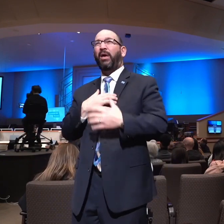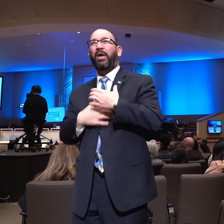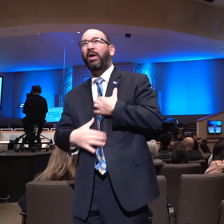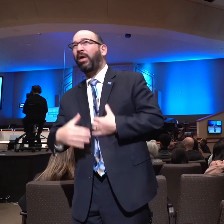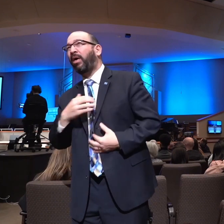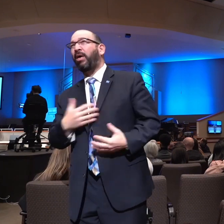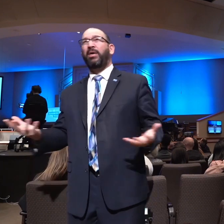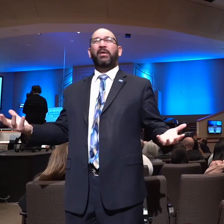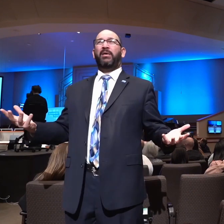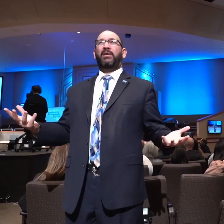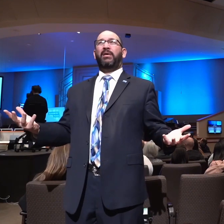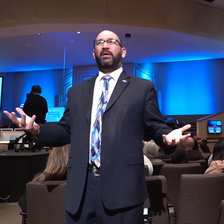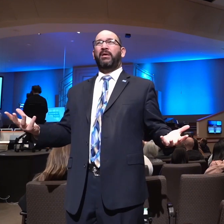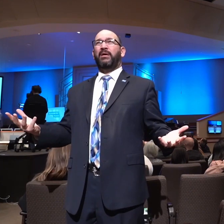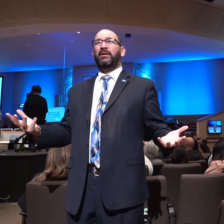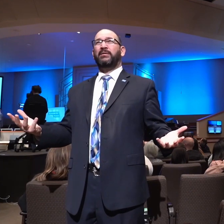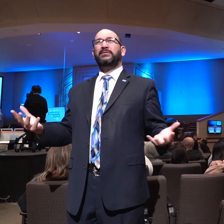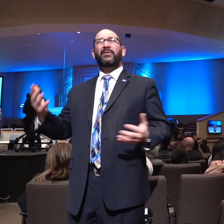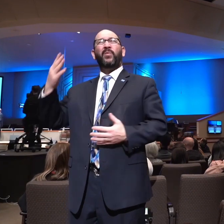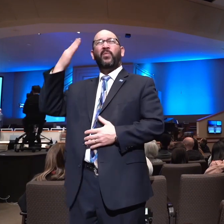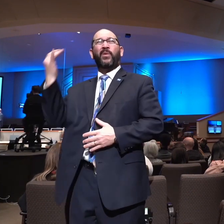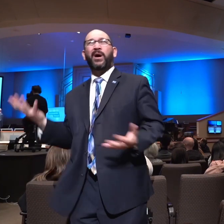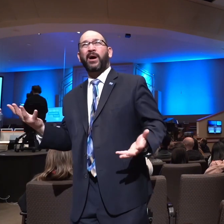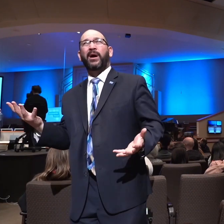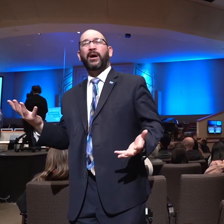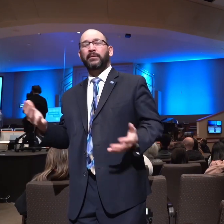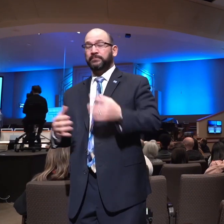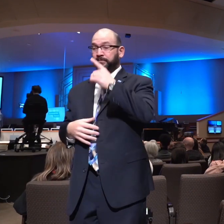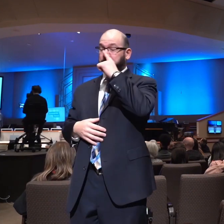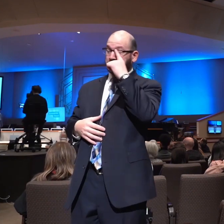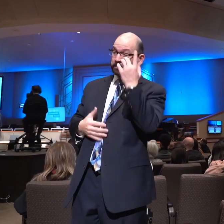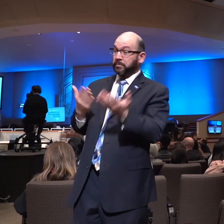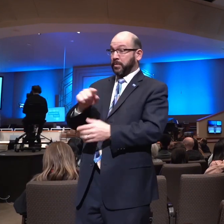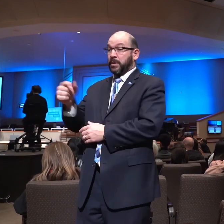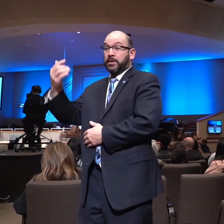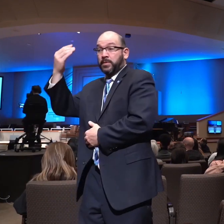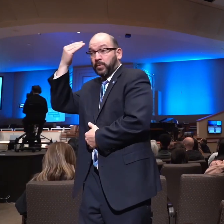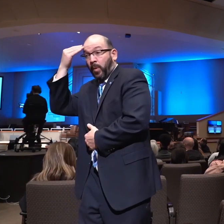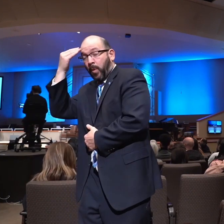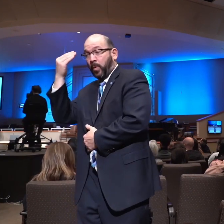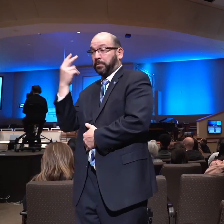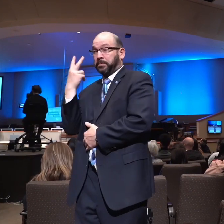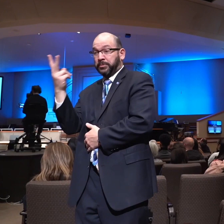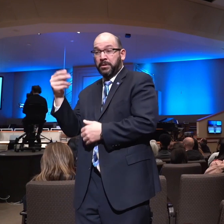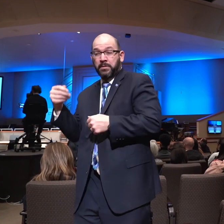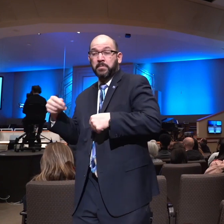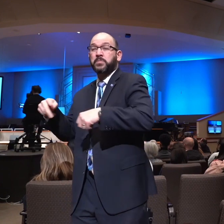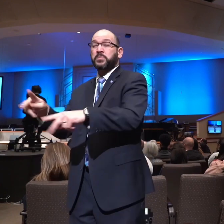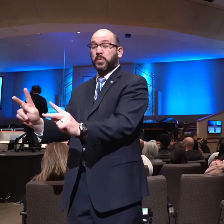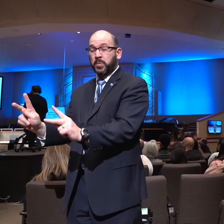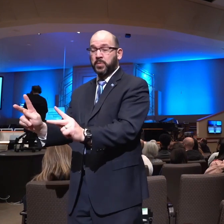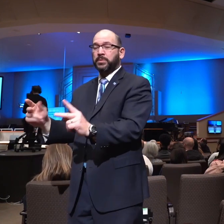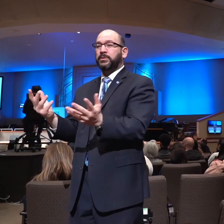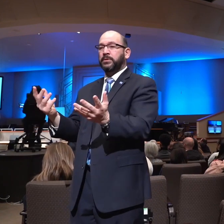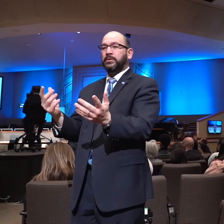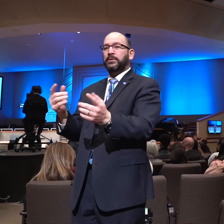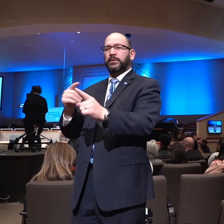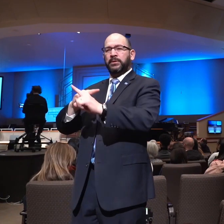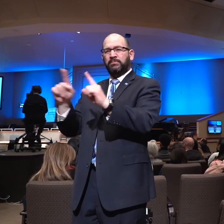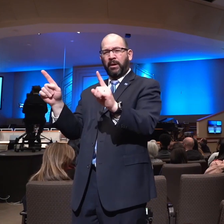There's a difference between seeing an opportunity and really knowing that there's an anointing. There's a difference between doing services and